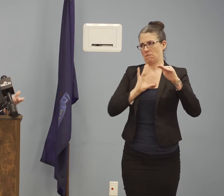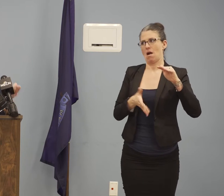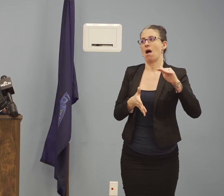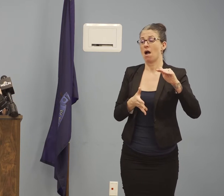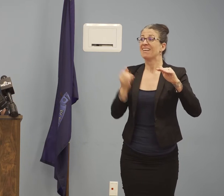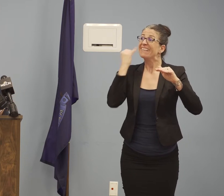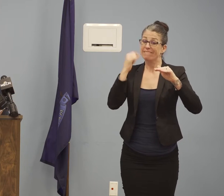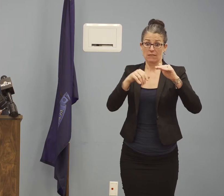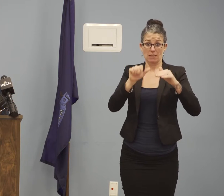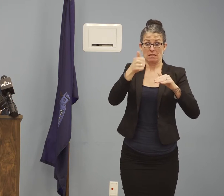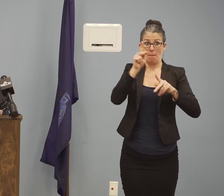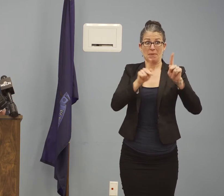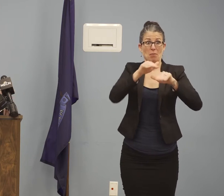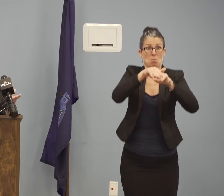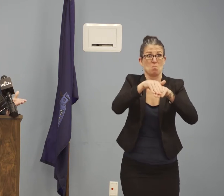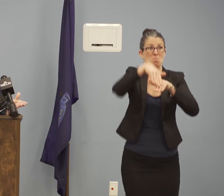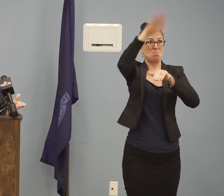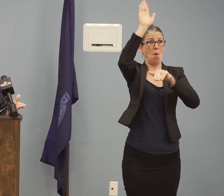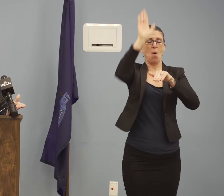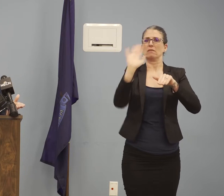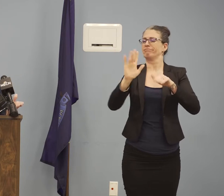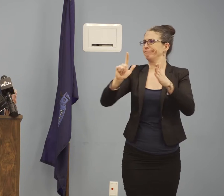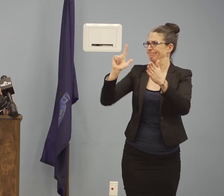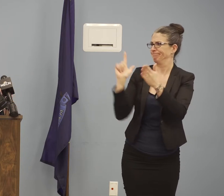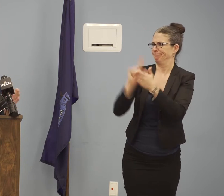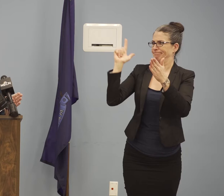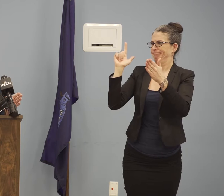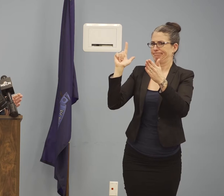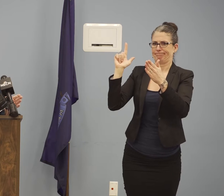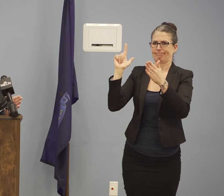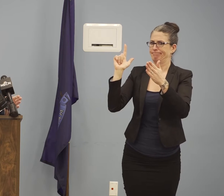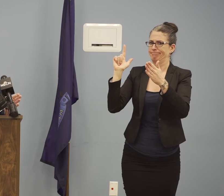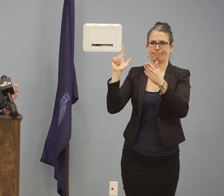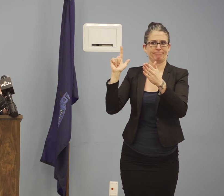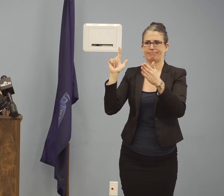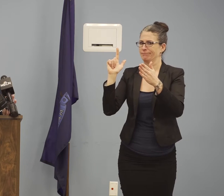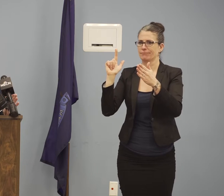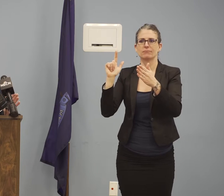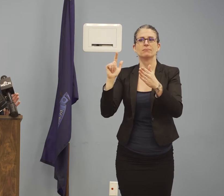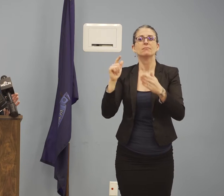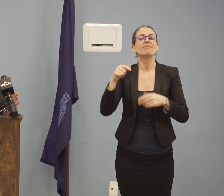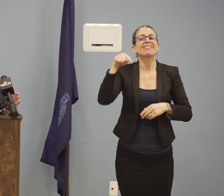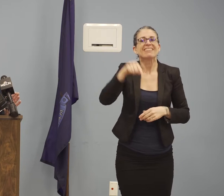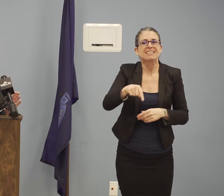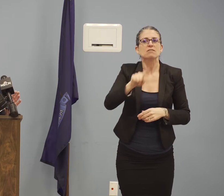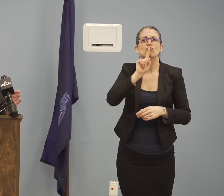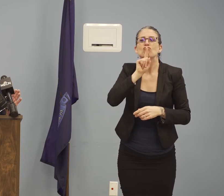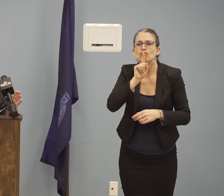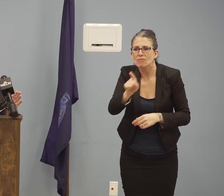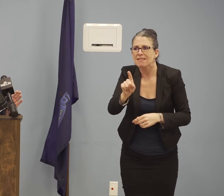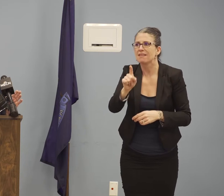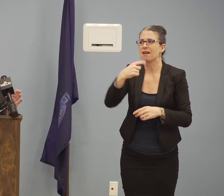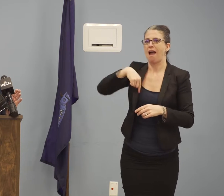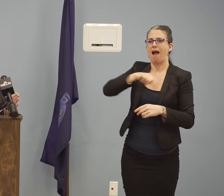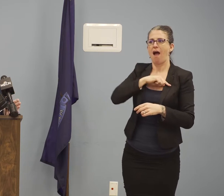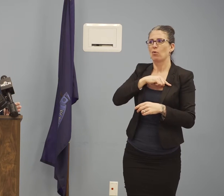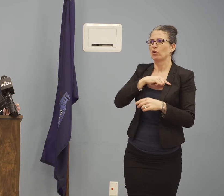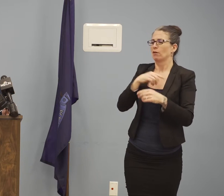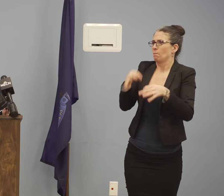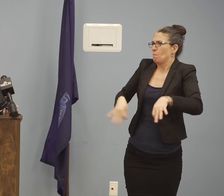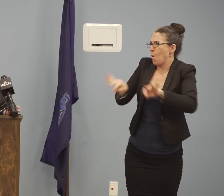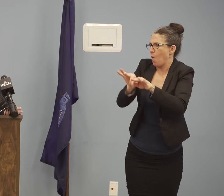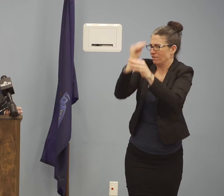public, leisure, faith-based events, social clubs, sporting events with spectators,